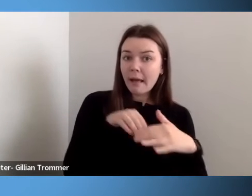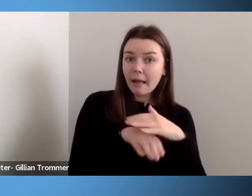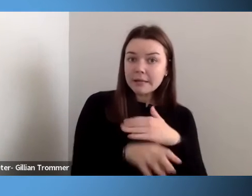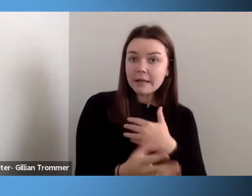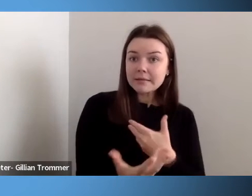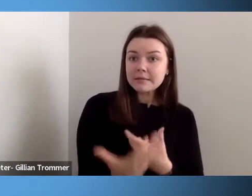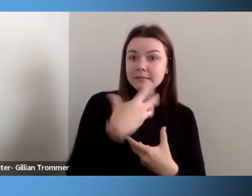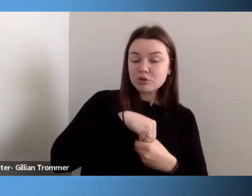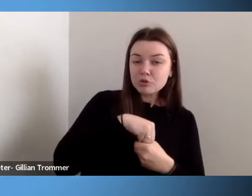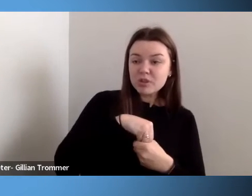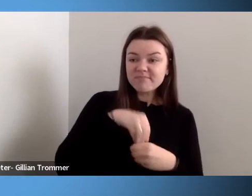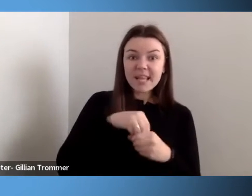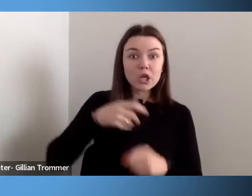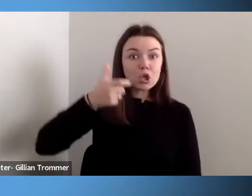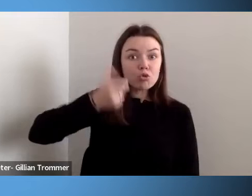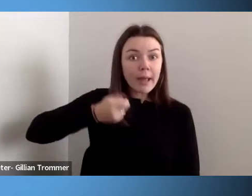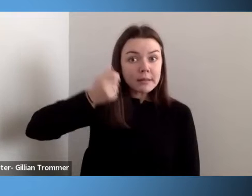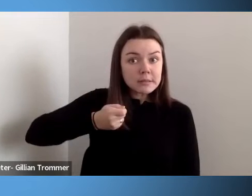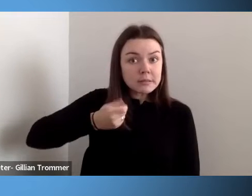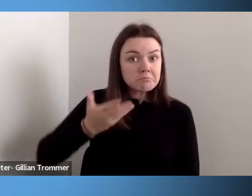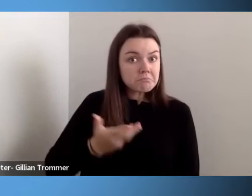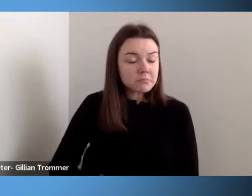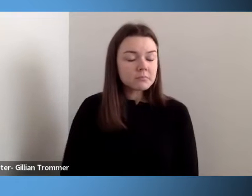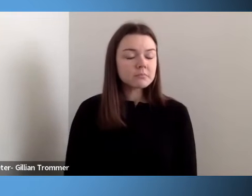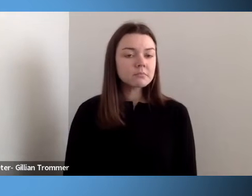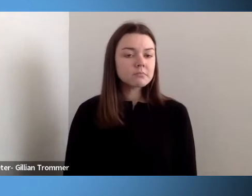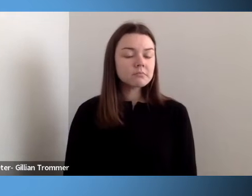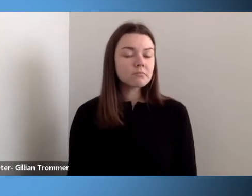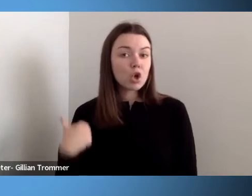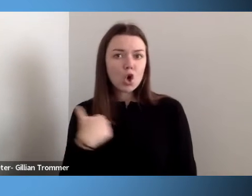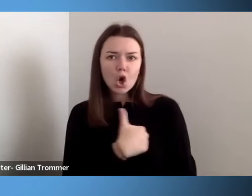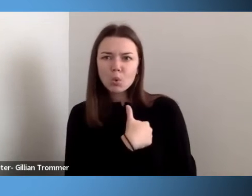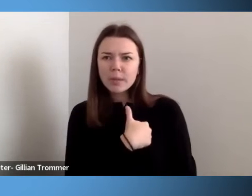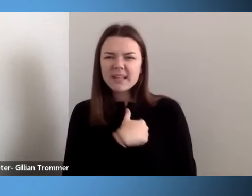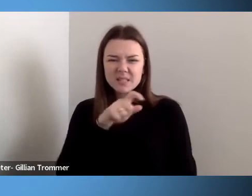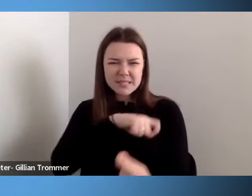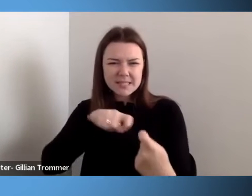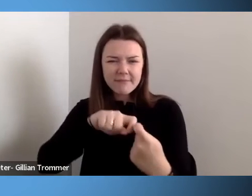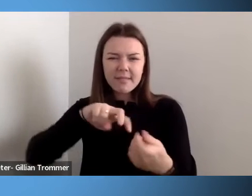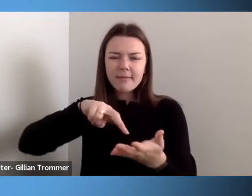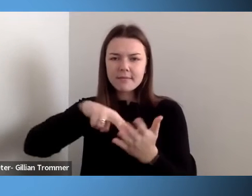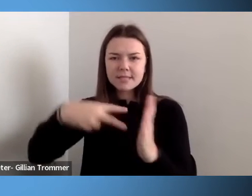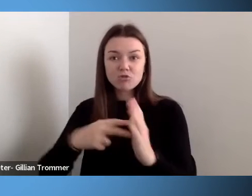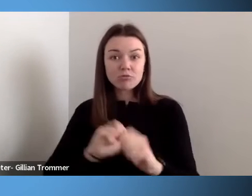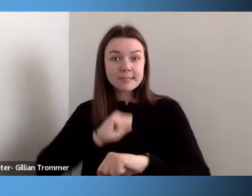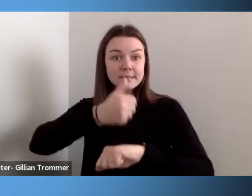Are we specifically creating those opportunities for the next generation?